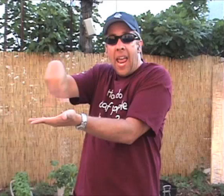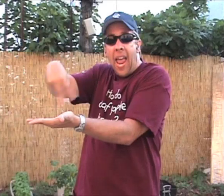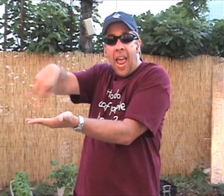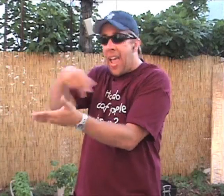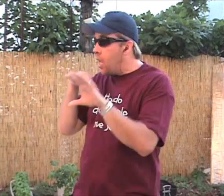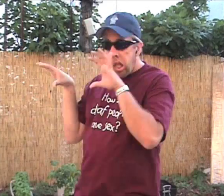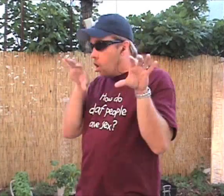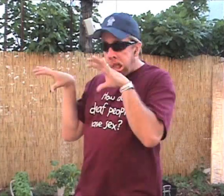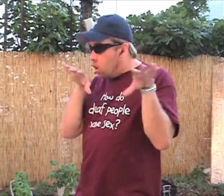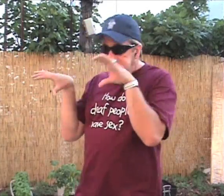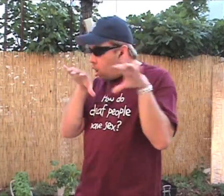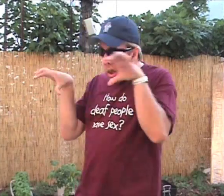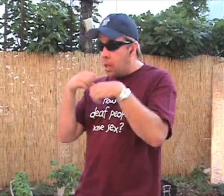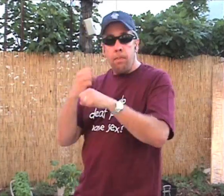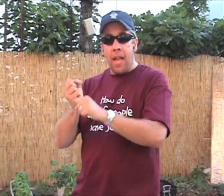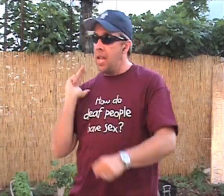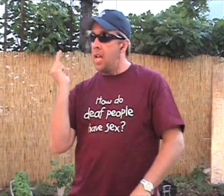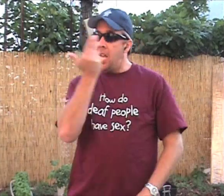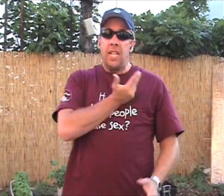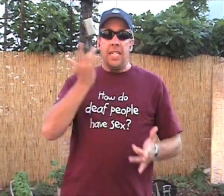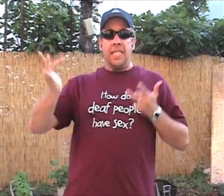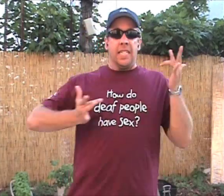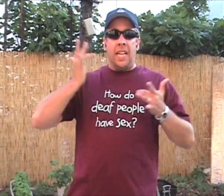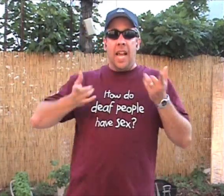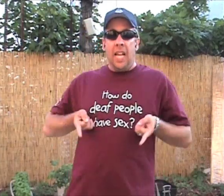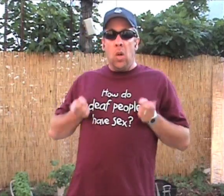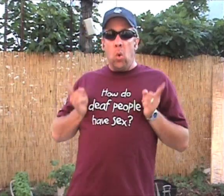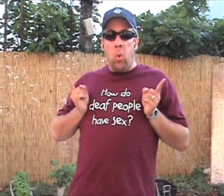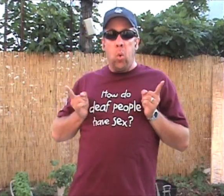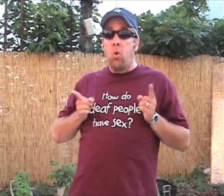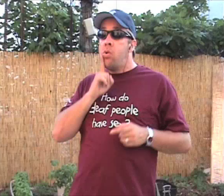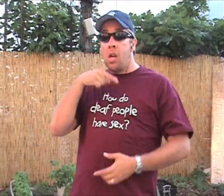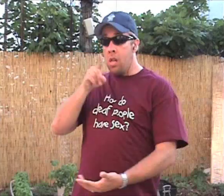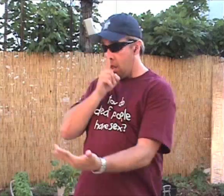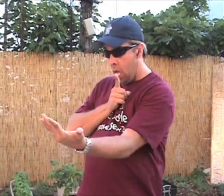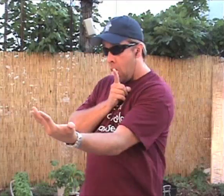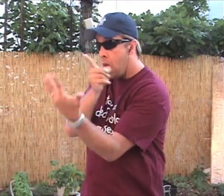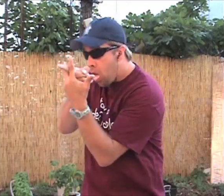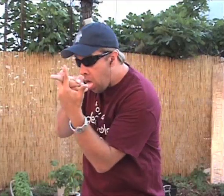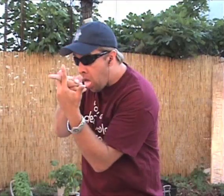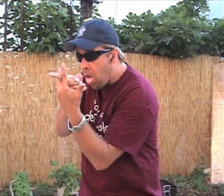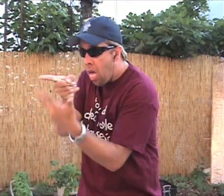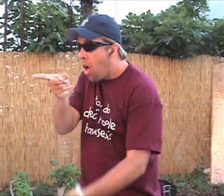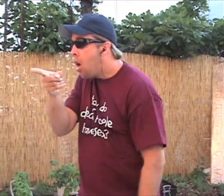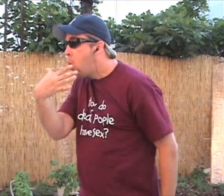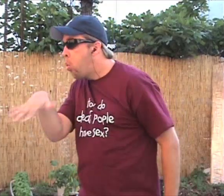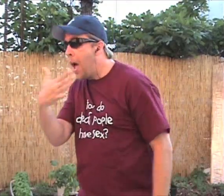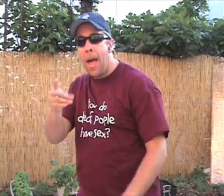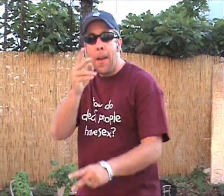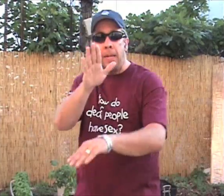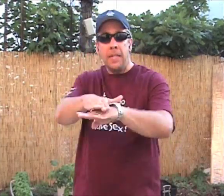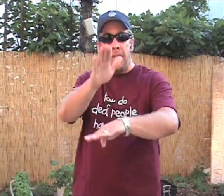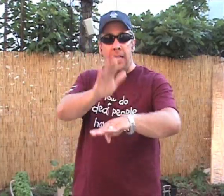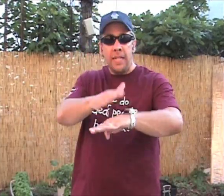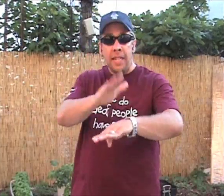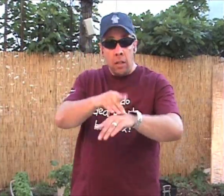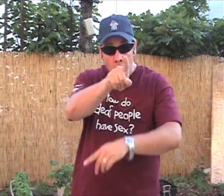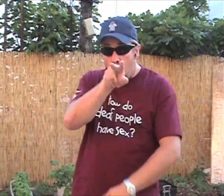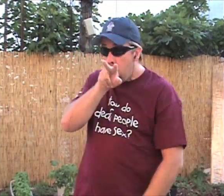to dance Drivin' everybody crazy You think you fell in love Boys, you better keep your distance You can look,